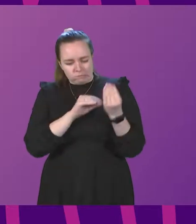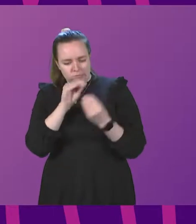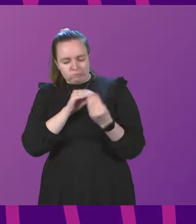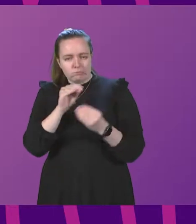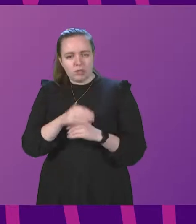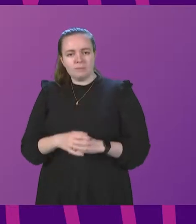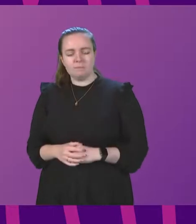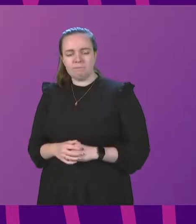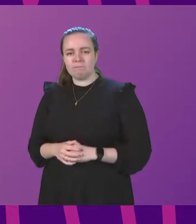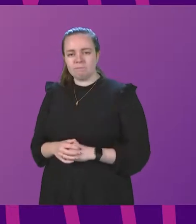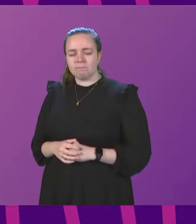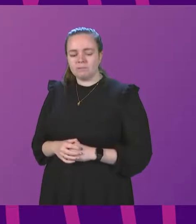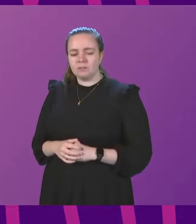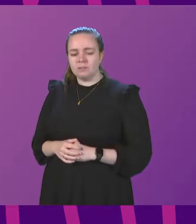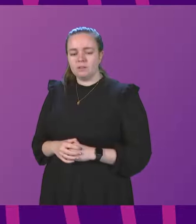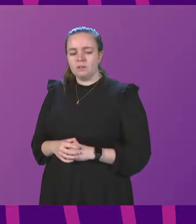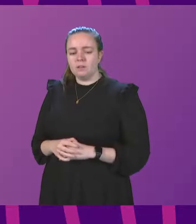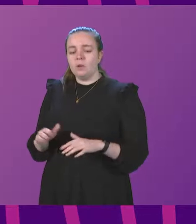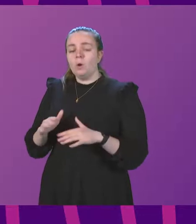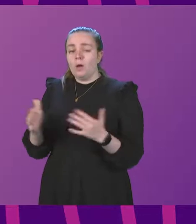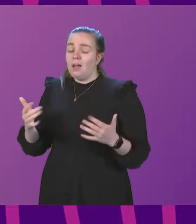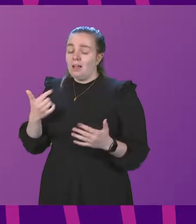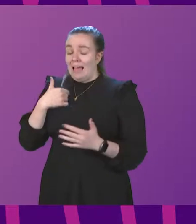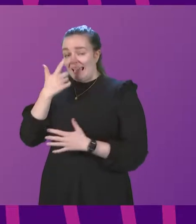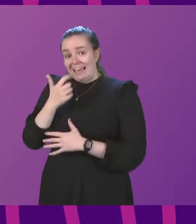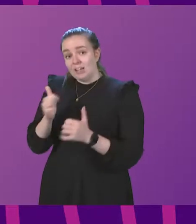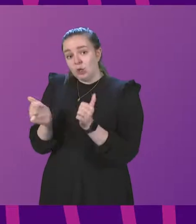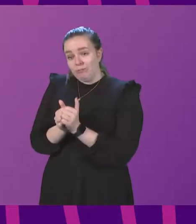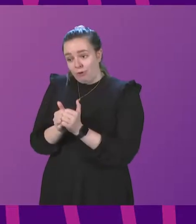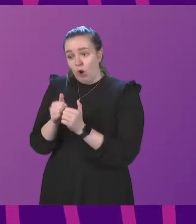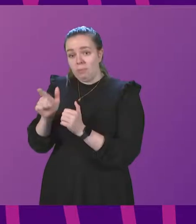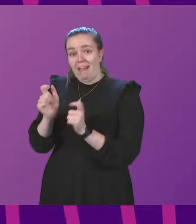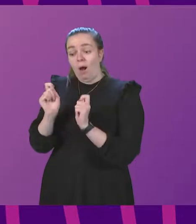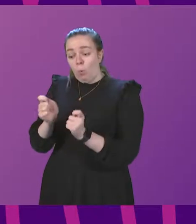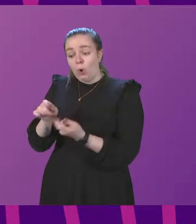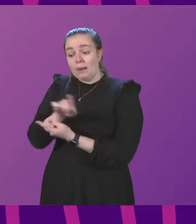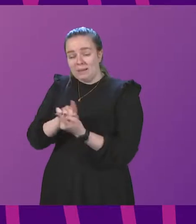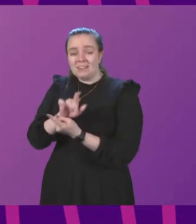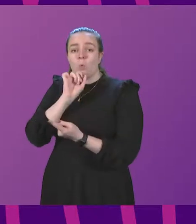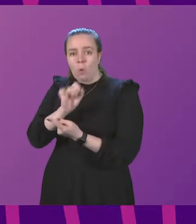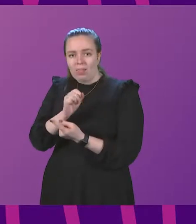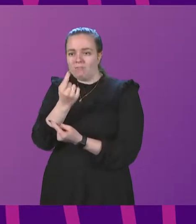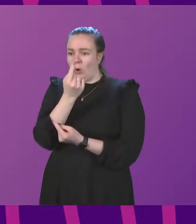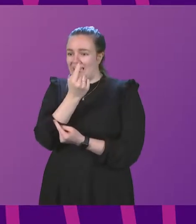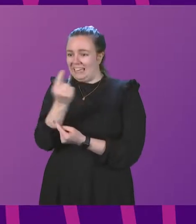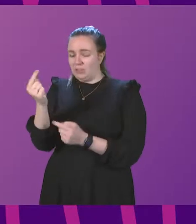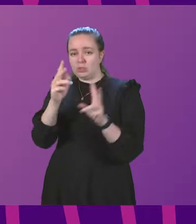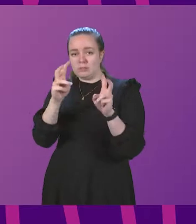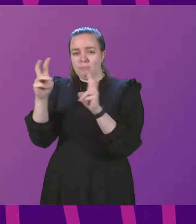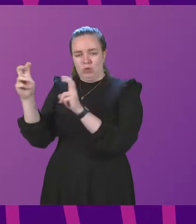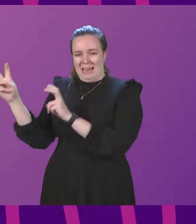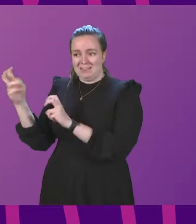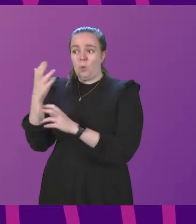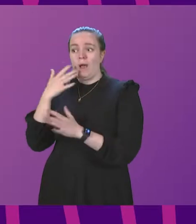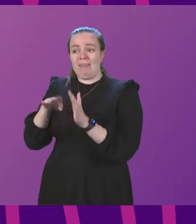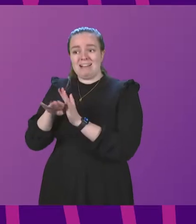Secretary. Well, I can confirm that awarding meetings will take place for each individual subject after the exam